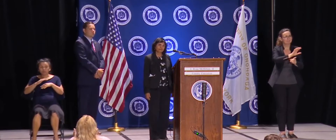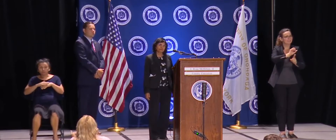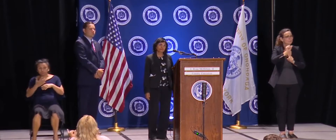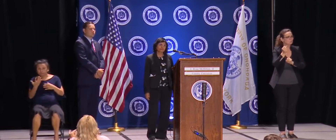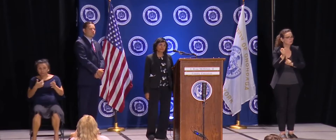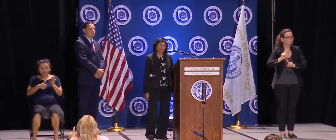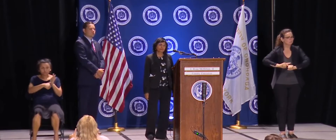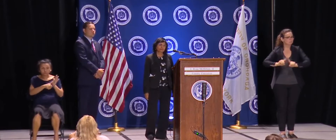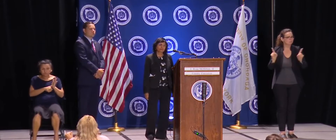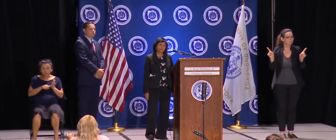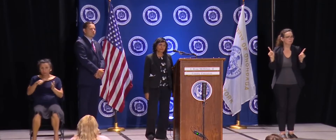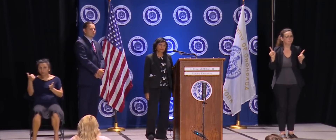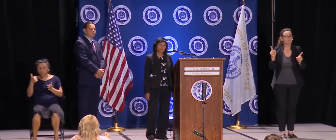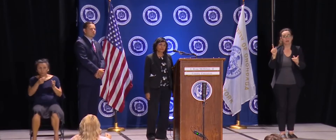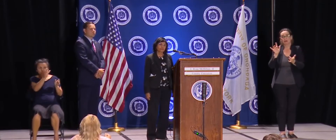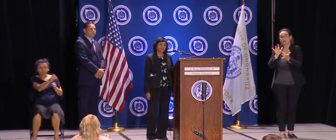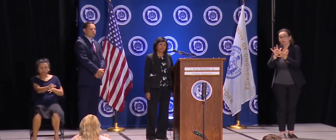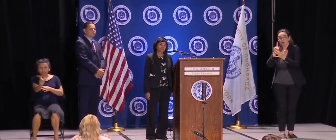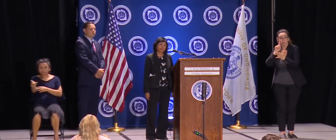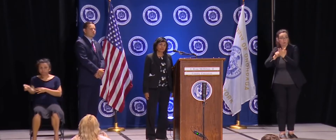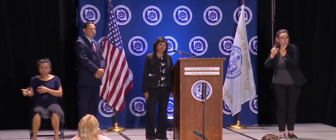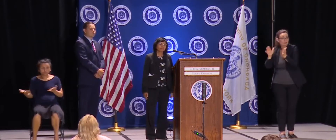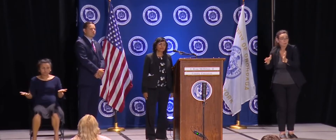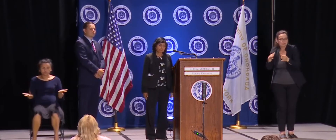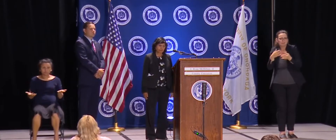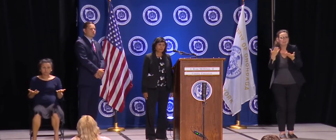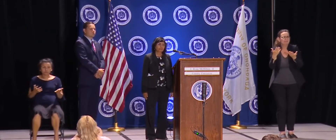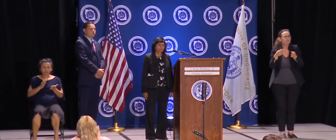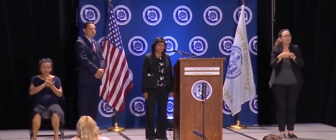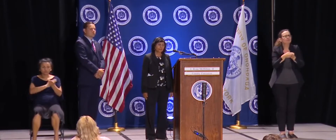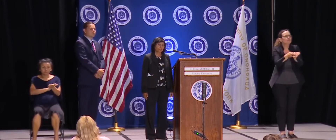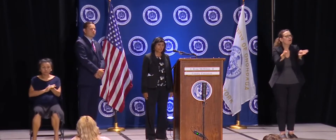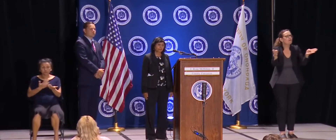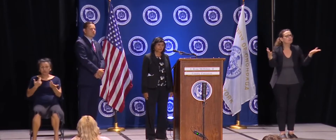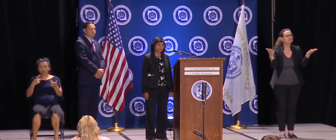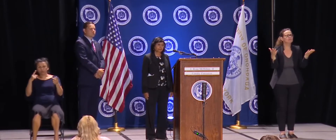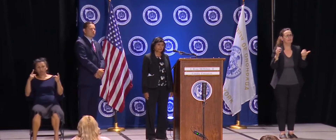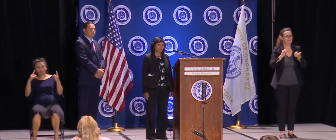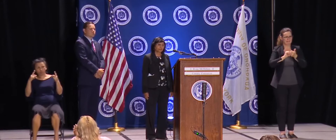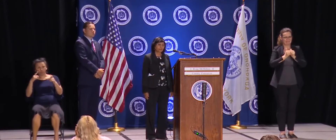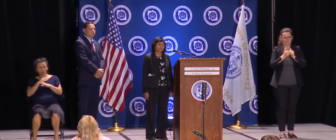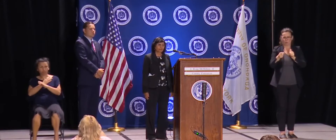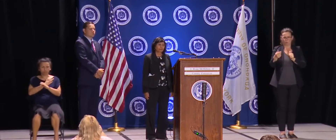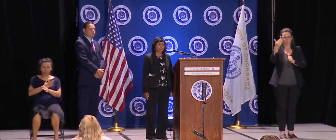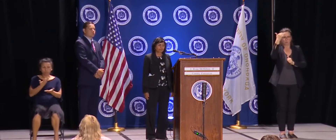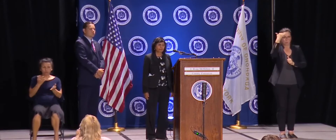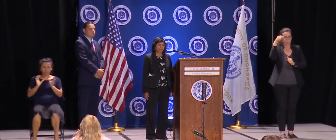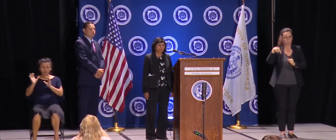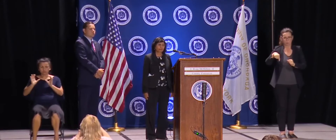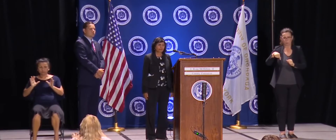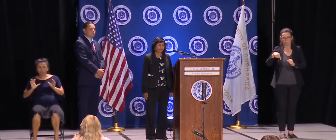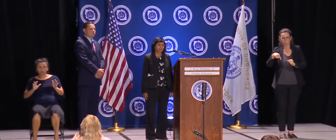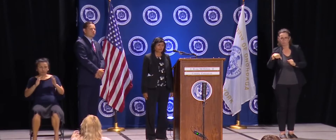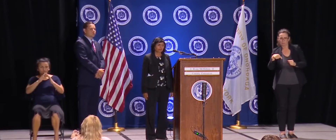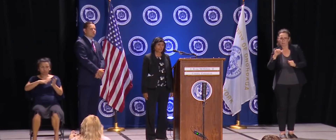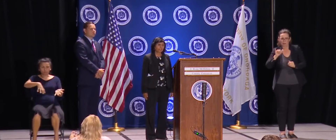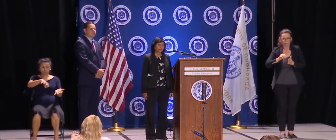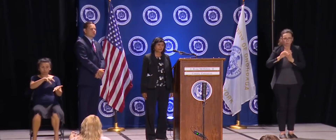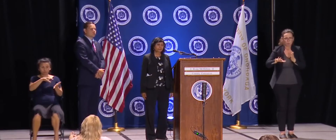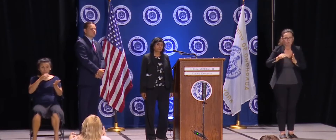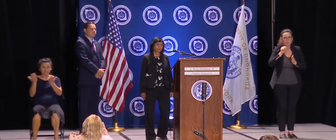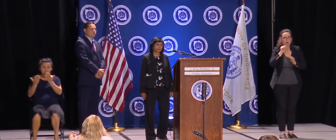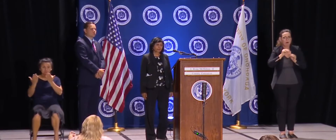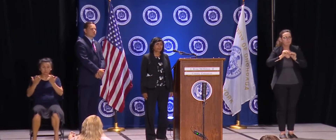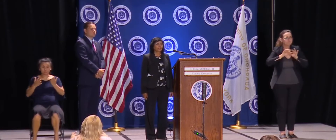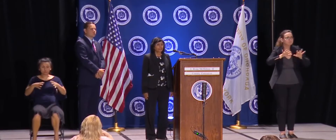classroom setting to figure out if the whole classroom and teacher needs to quarantine? Right. Or not, because if they're six feet apart wearing masks. Right.